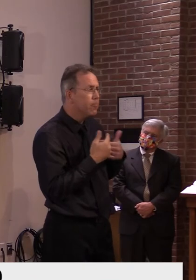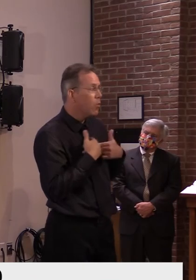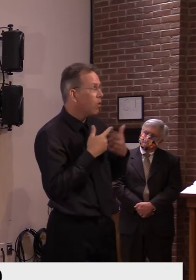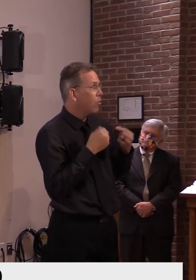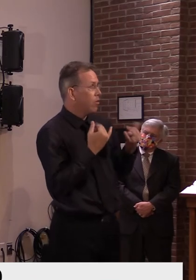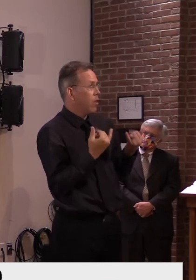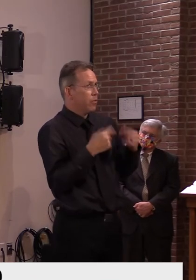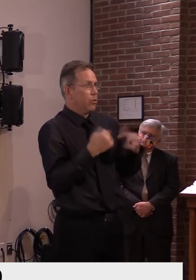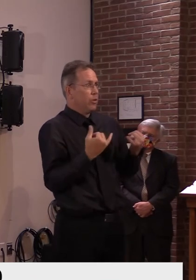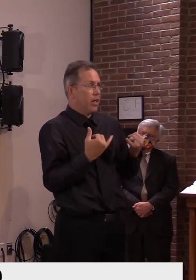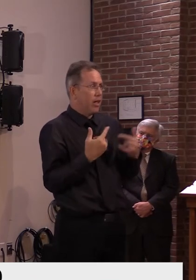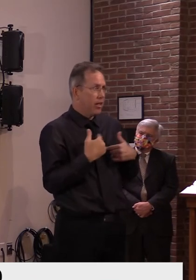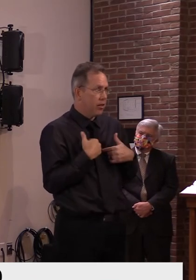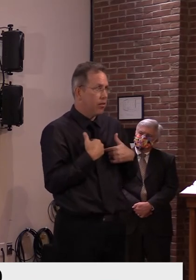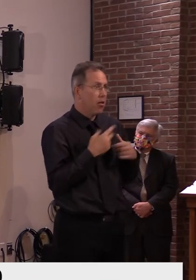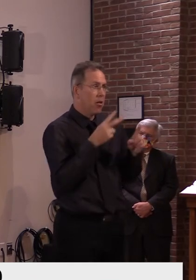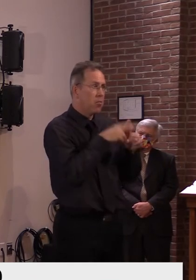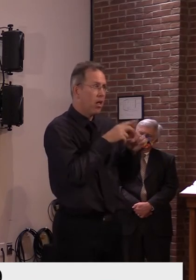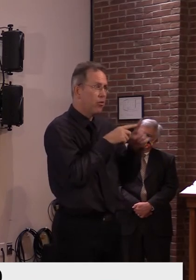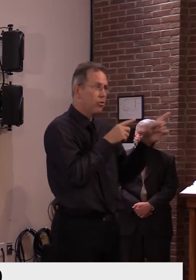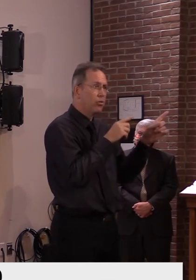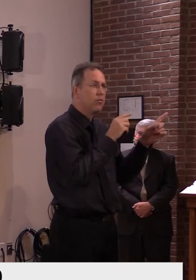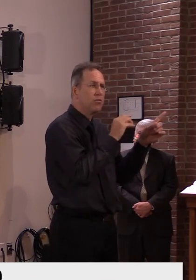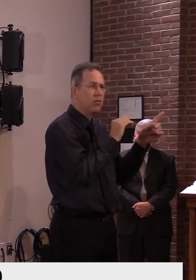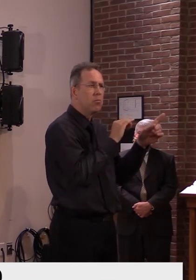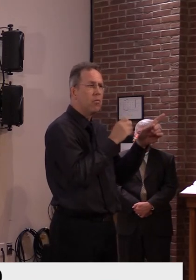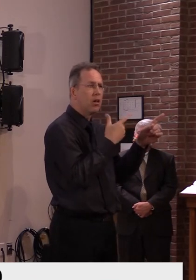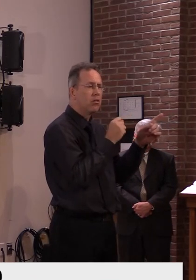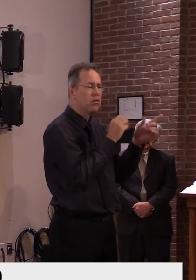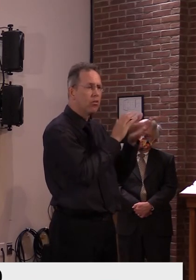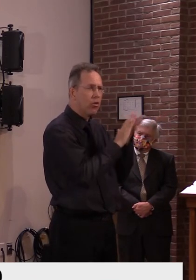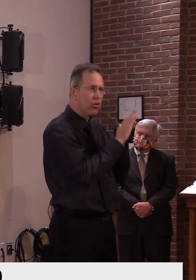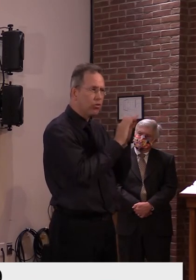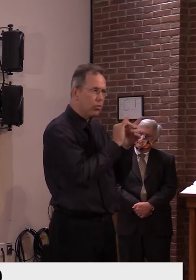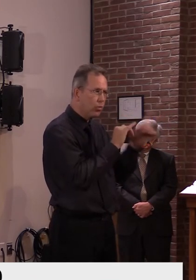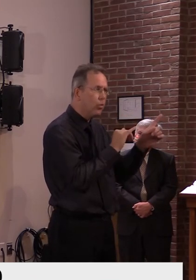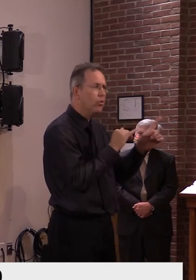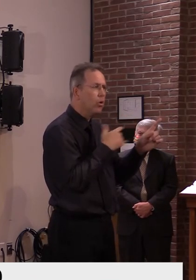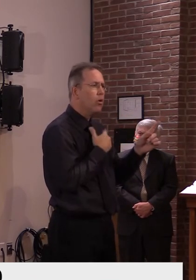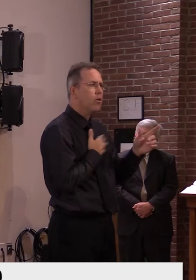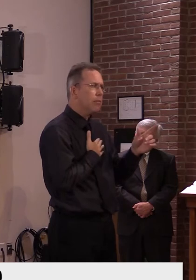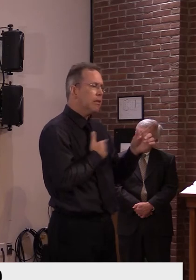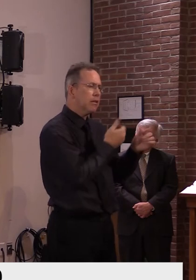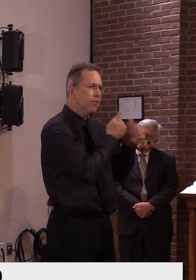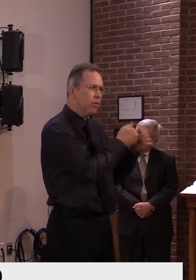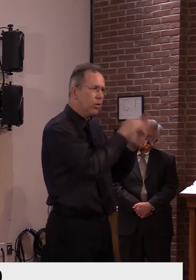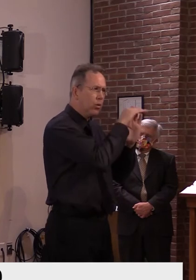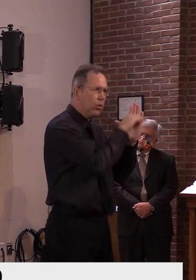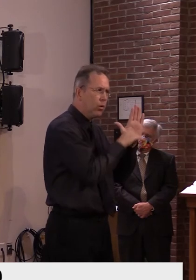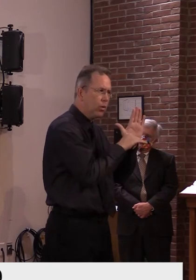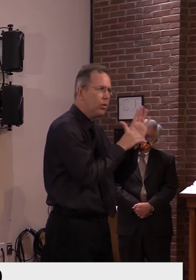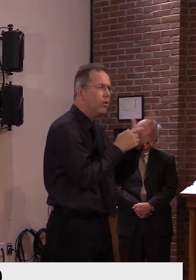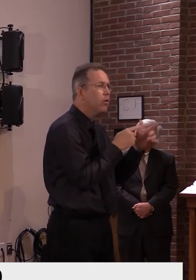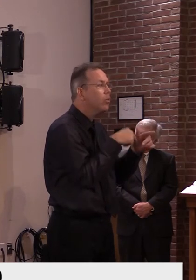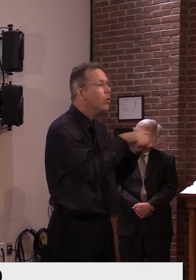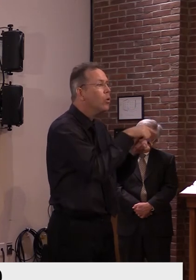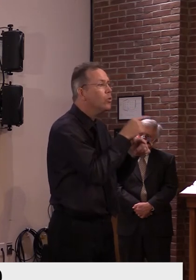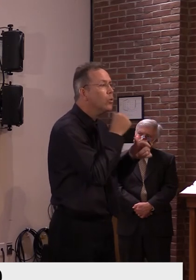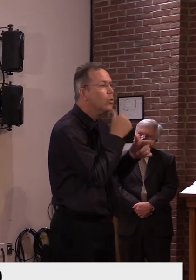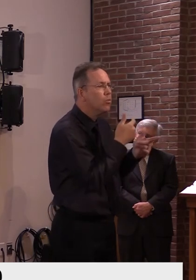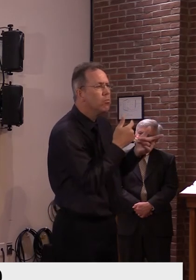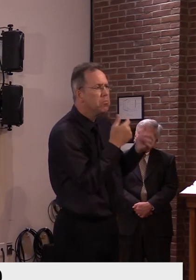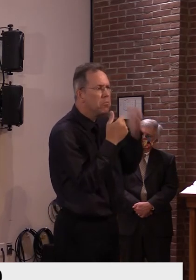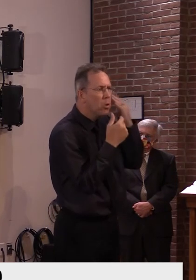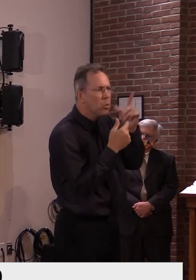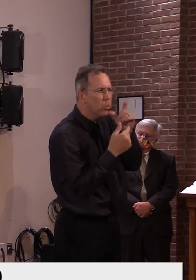campus. Uh, you know, just make sure that you're following the guidelines, uh, know who you're gathering with, uh, wash your hands, wear